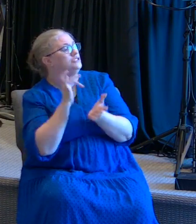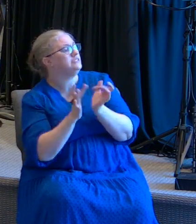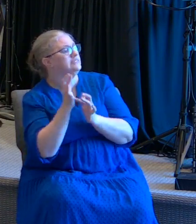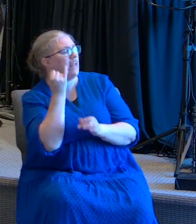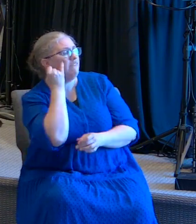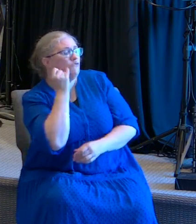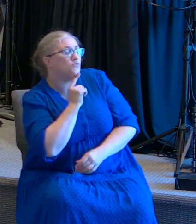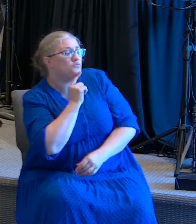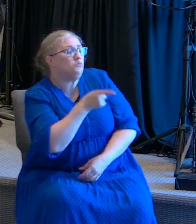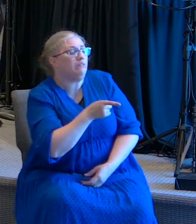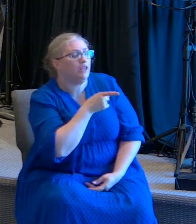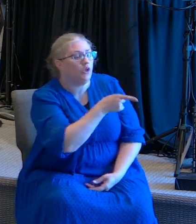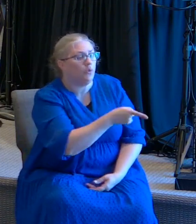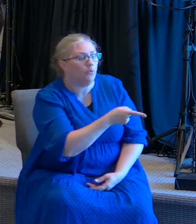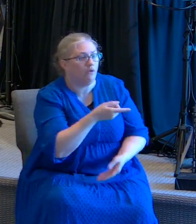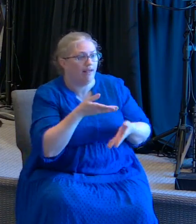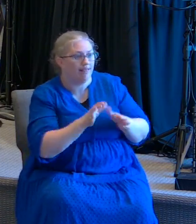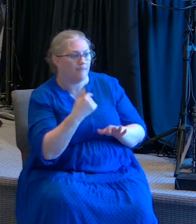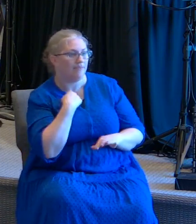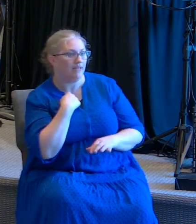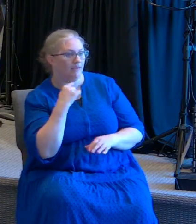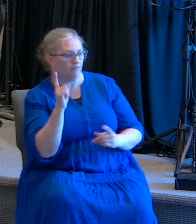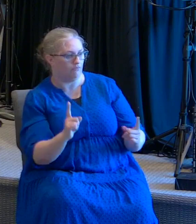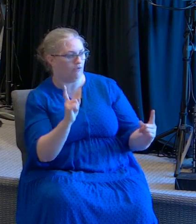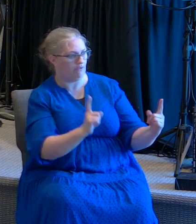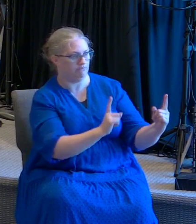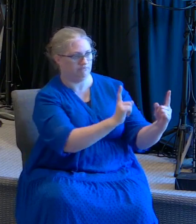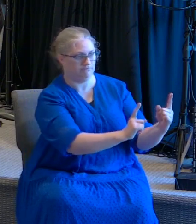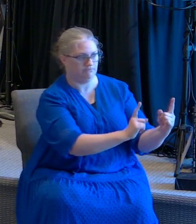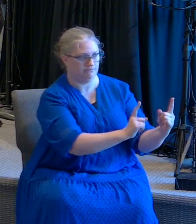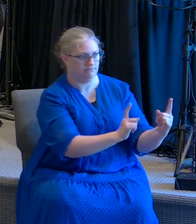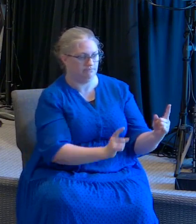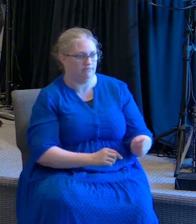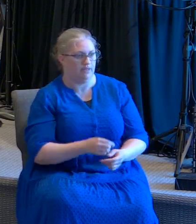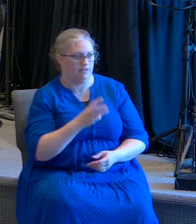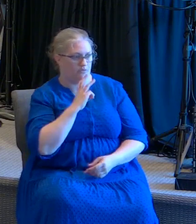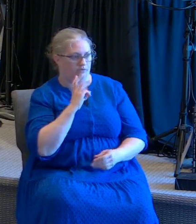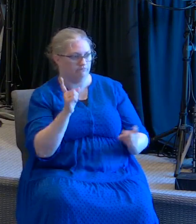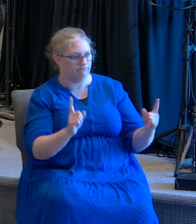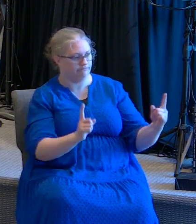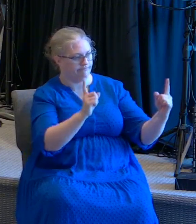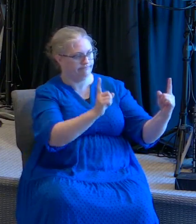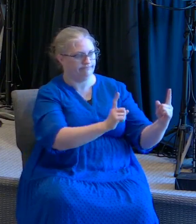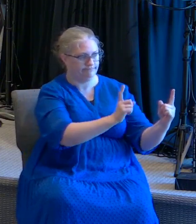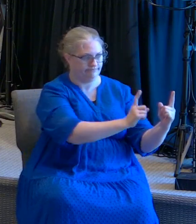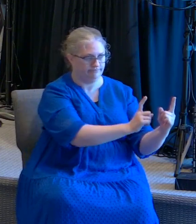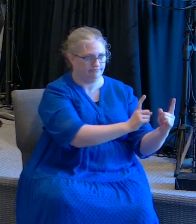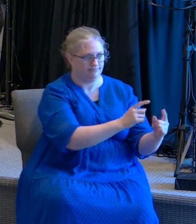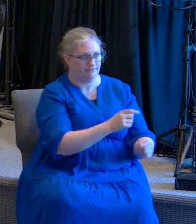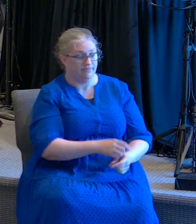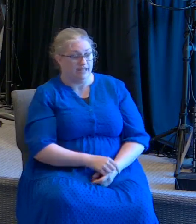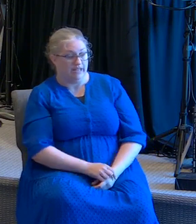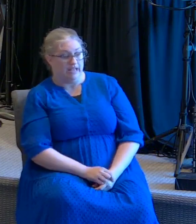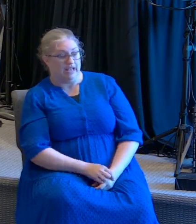you see Peter didn't say I want you to prove to me who you are I want you to prove that you have power